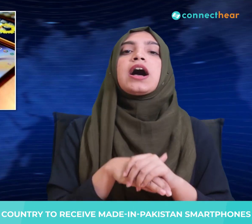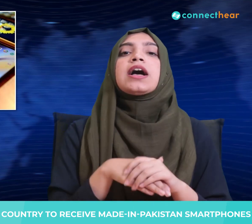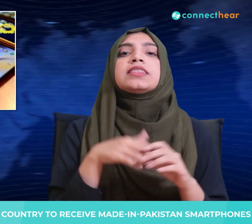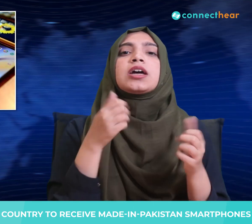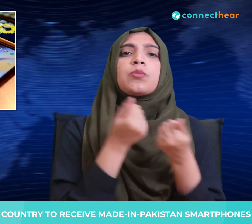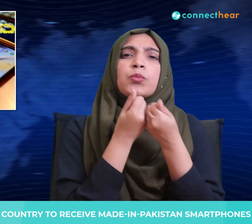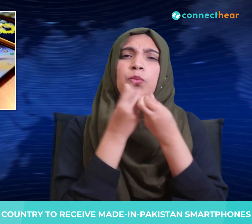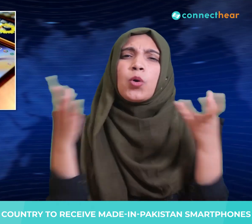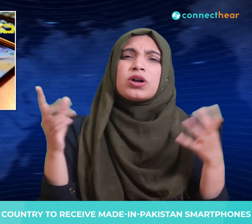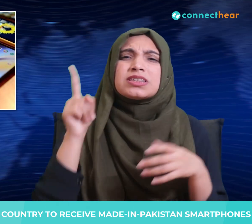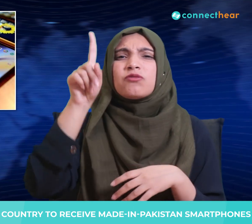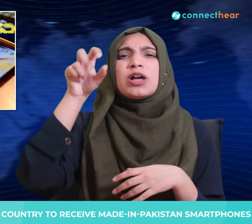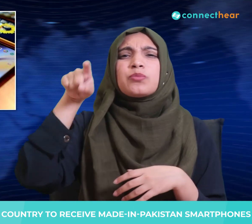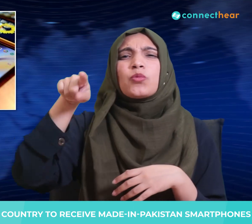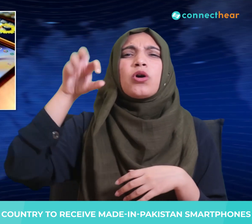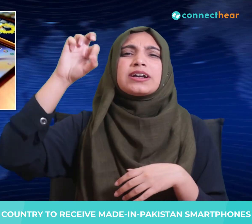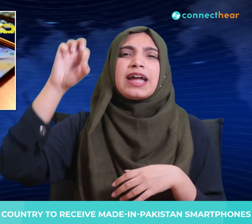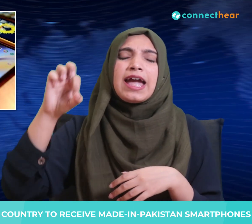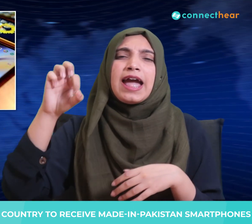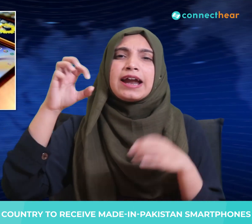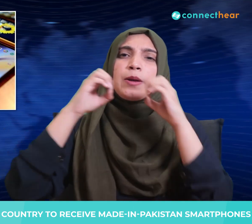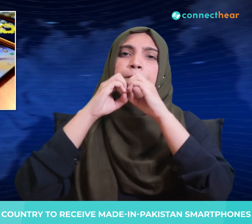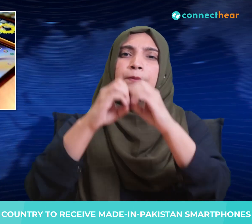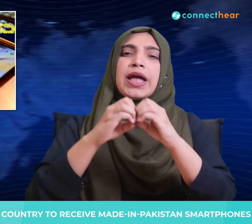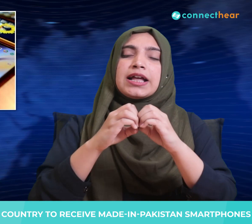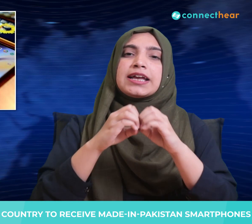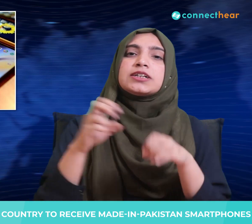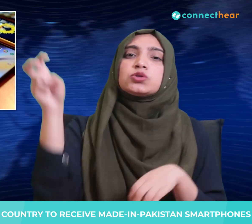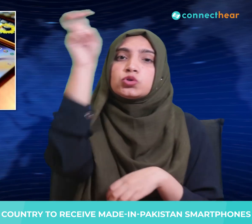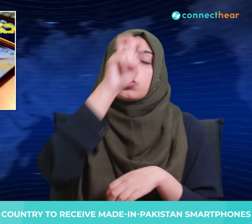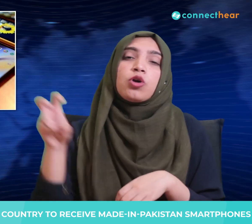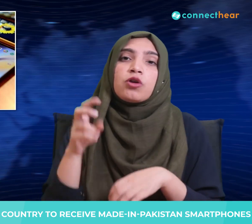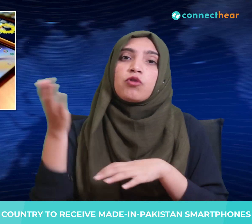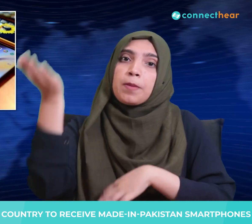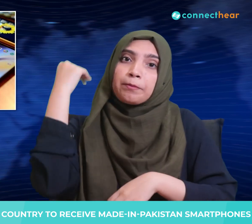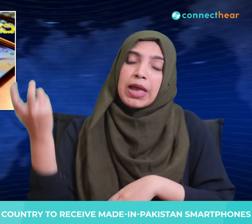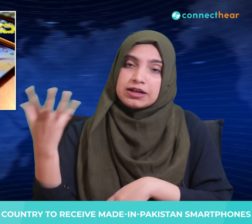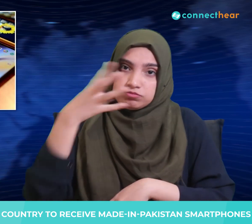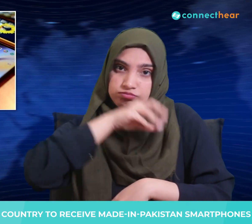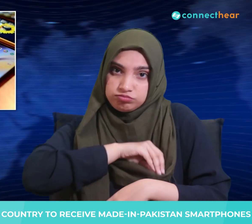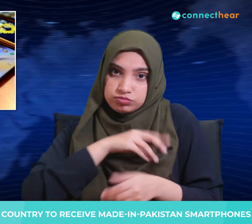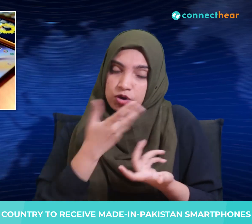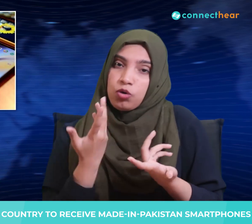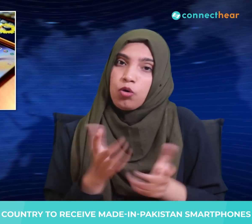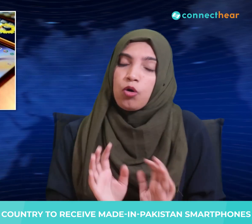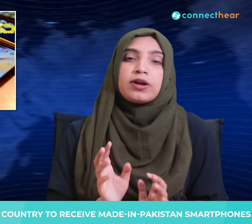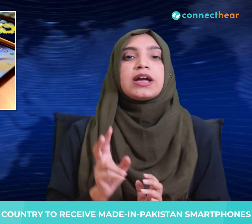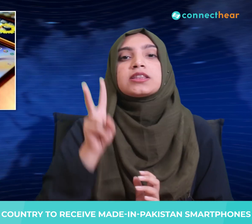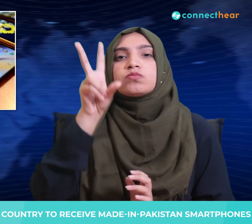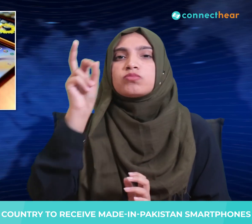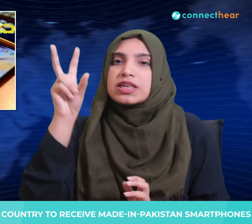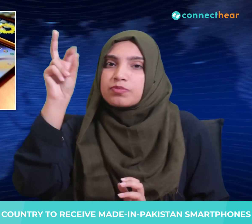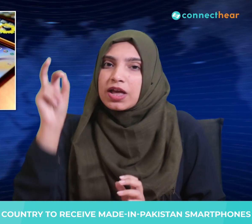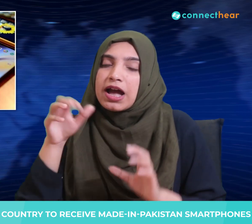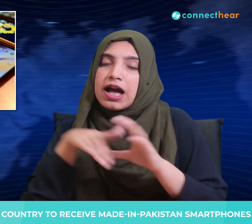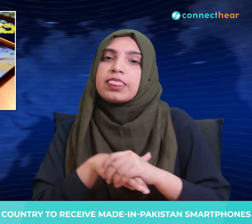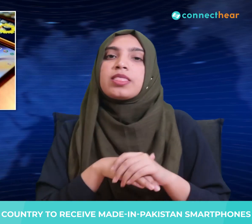.86 billion during the first 11 months of 2020 and 2021. The successful implementation